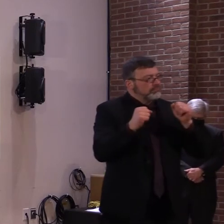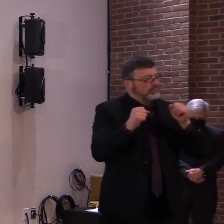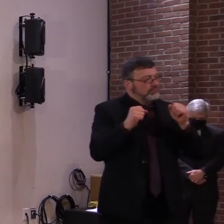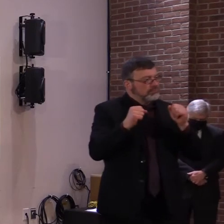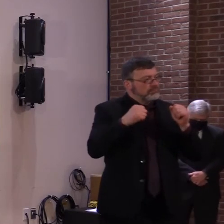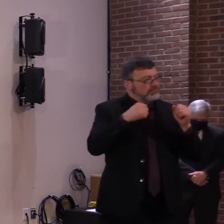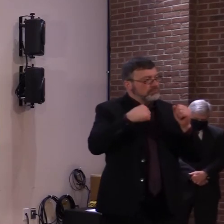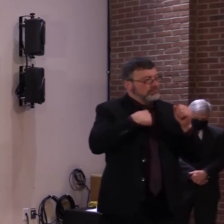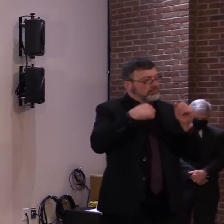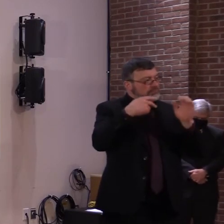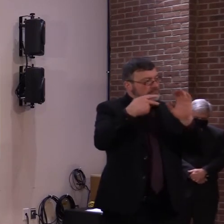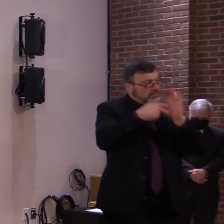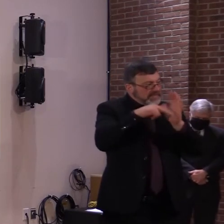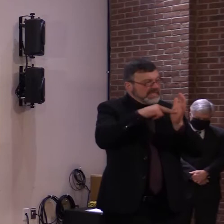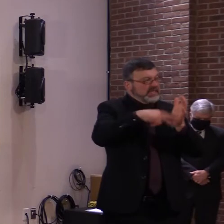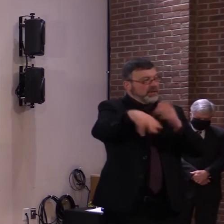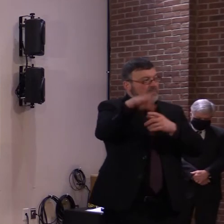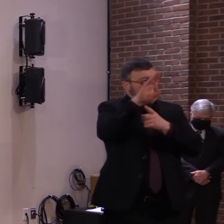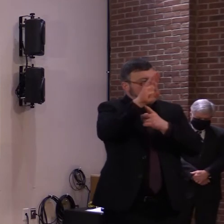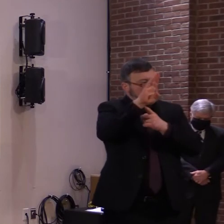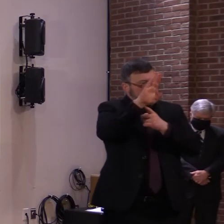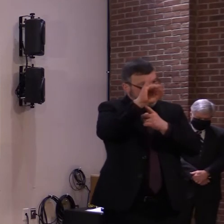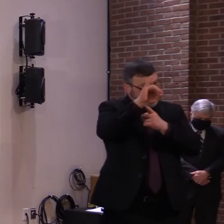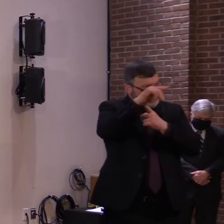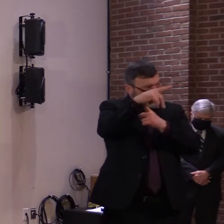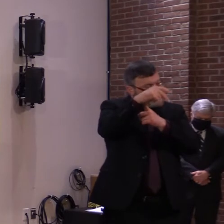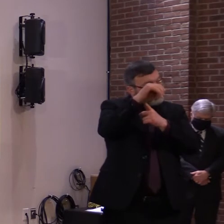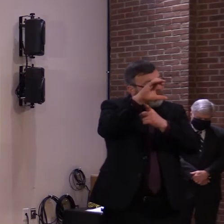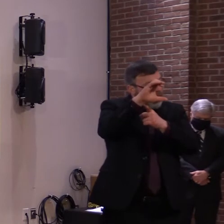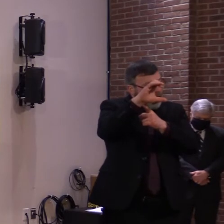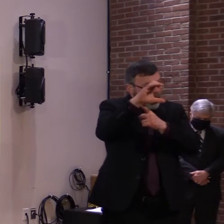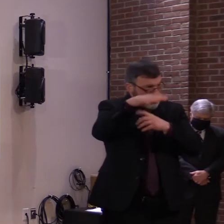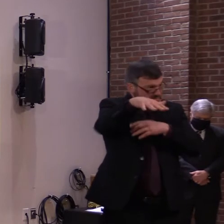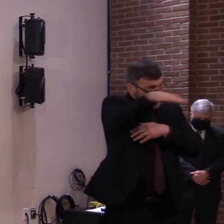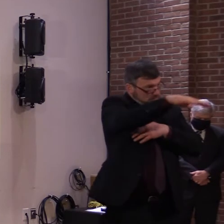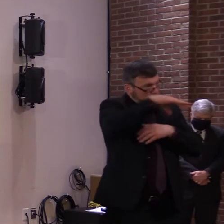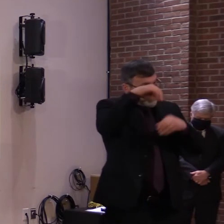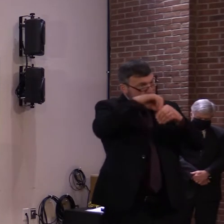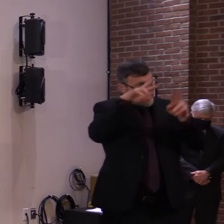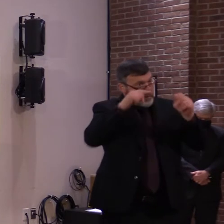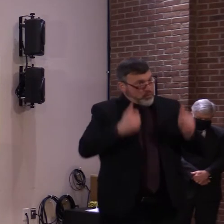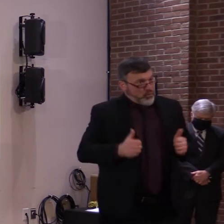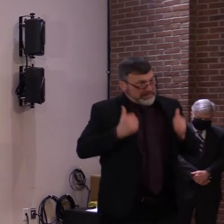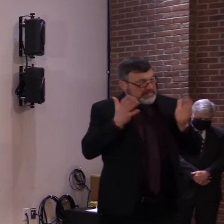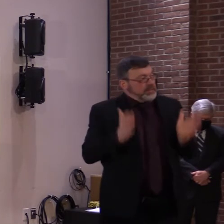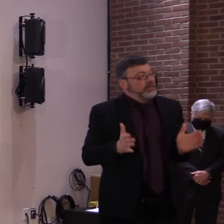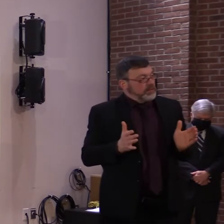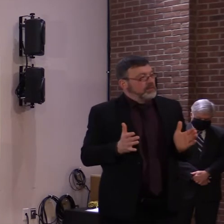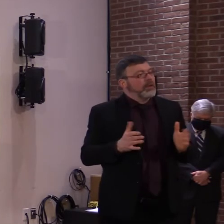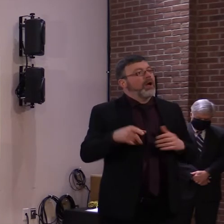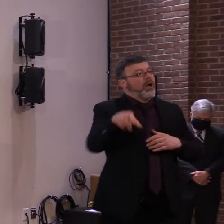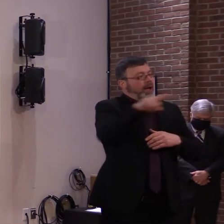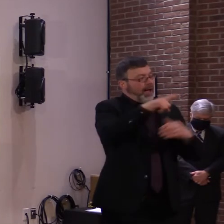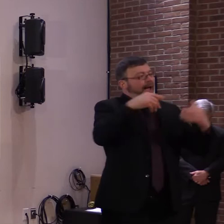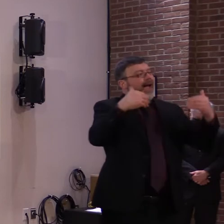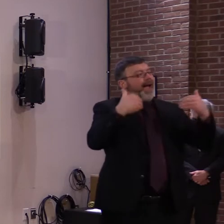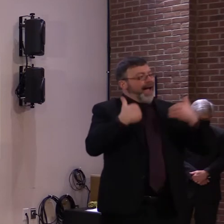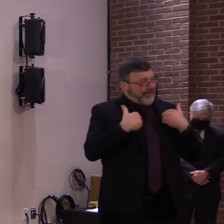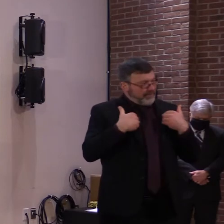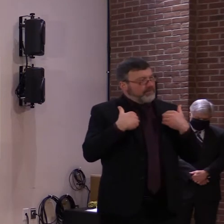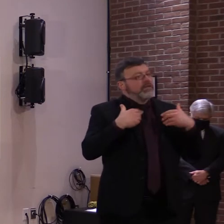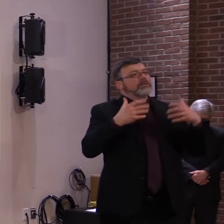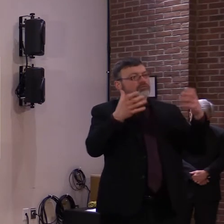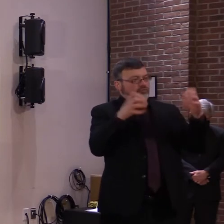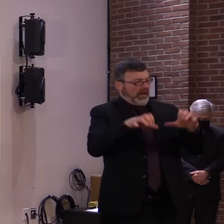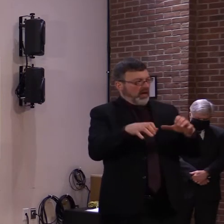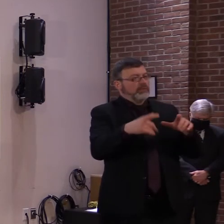only the information but also the access they need as part of our vaccination efforts. We've been working